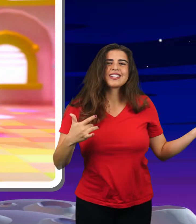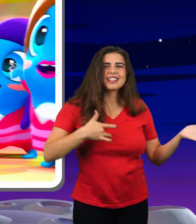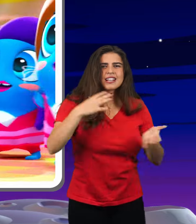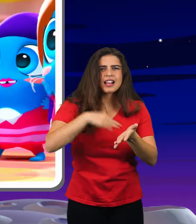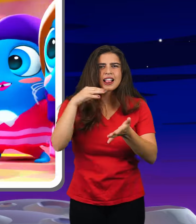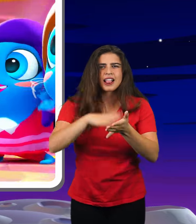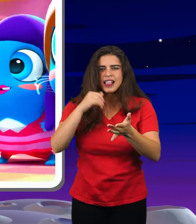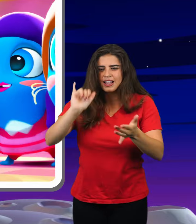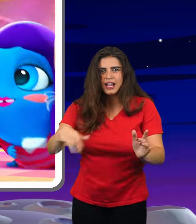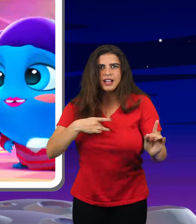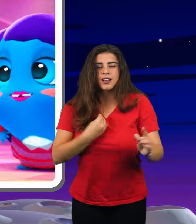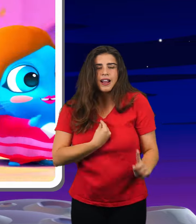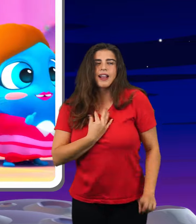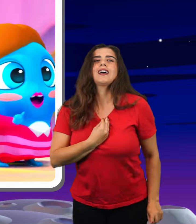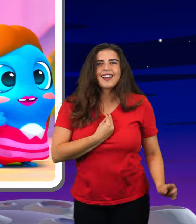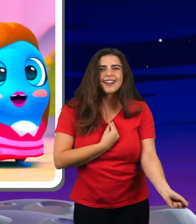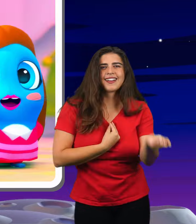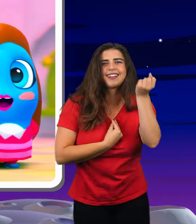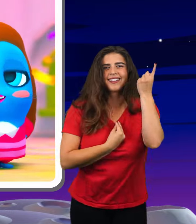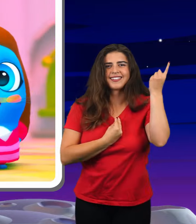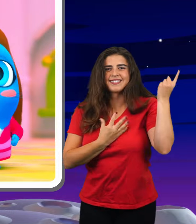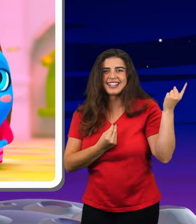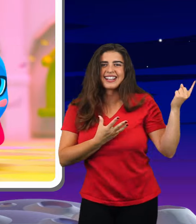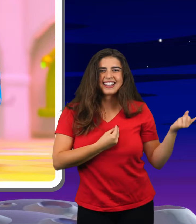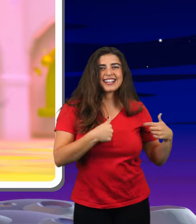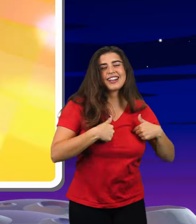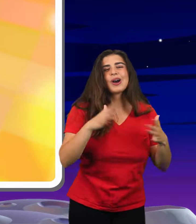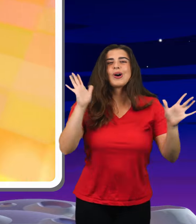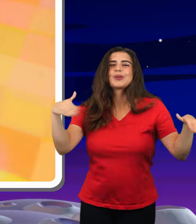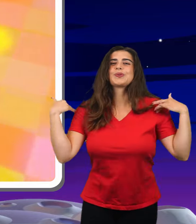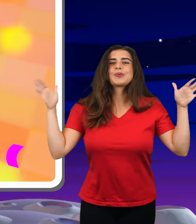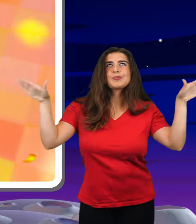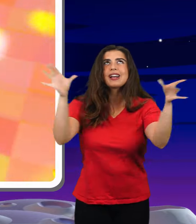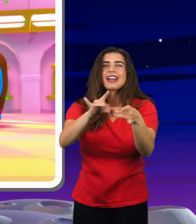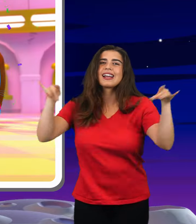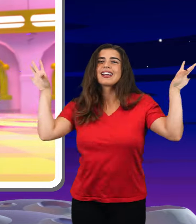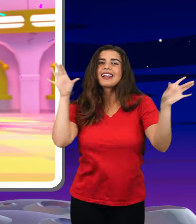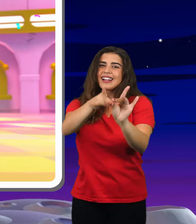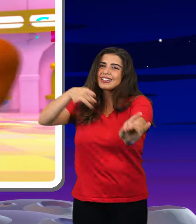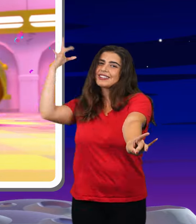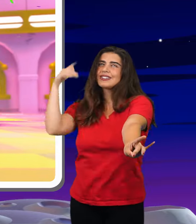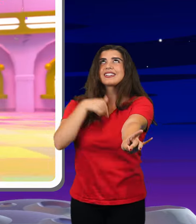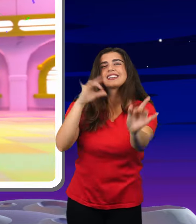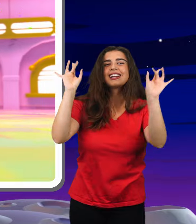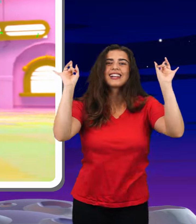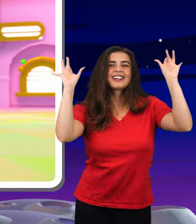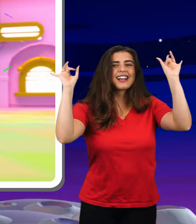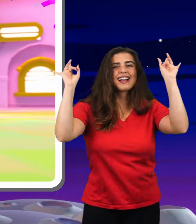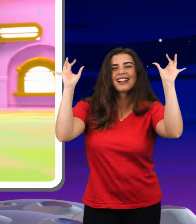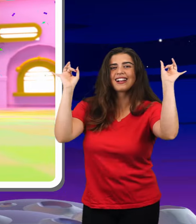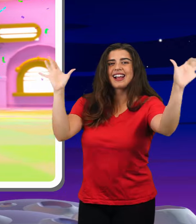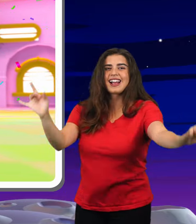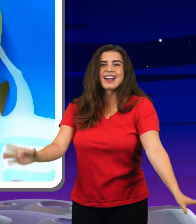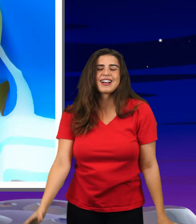my fluent All the way I'm learning Just to make feelings real Cupid's where